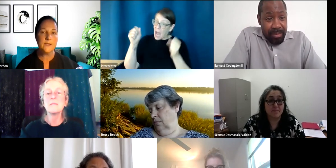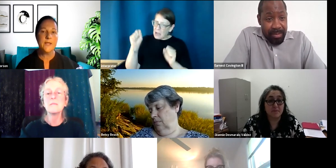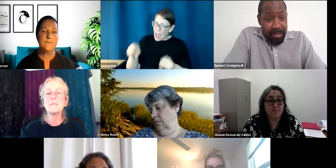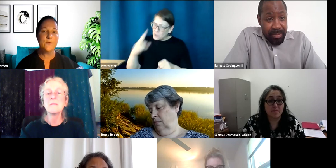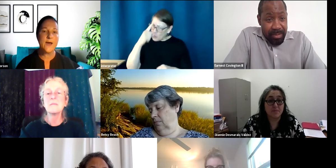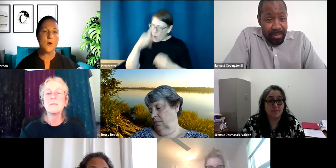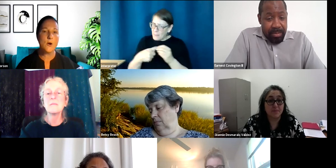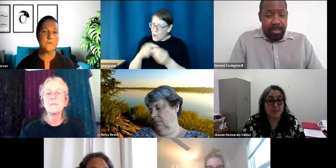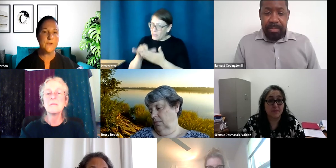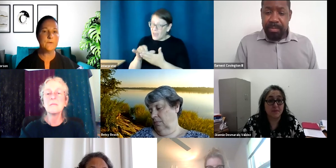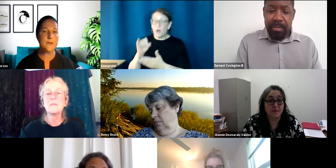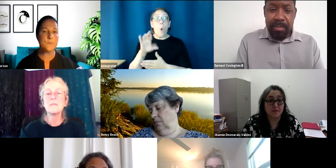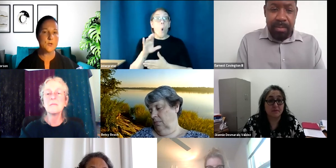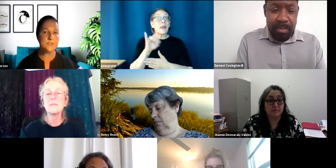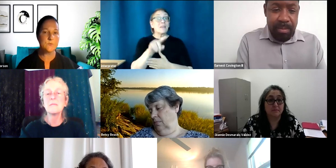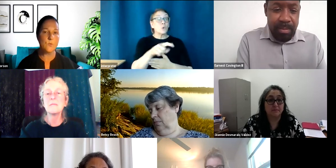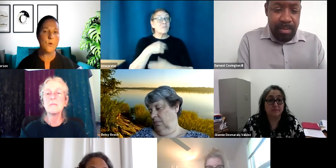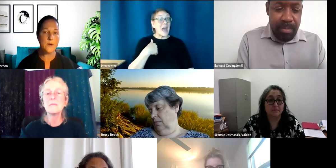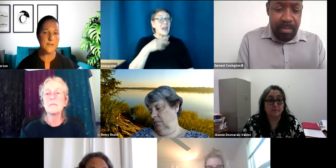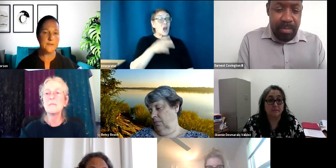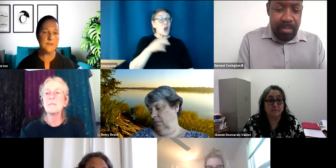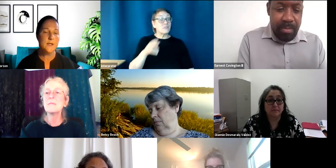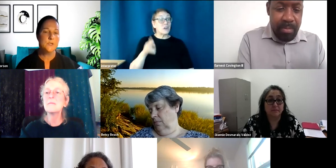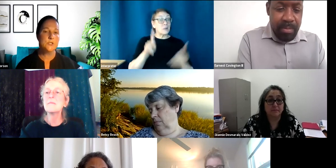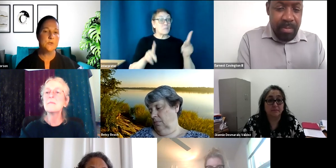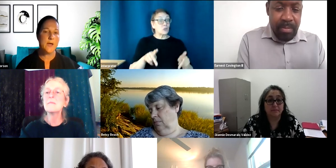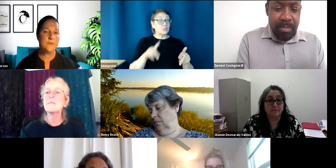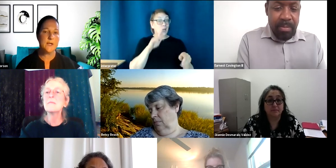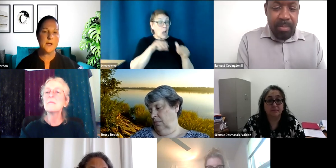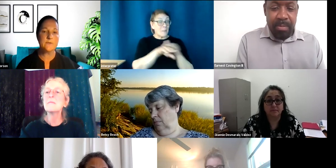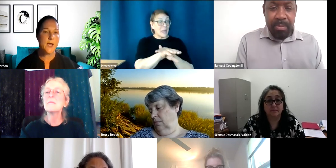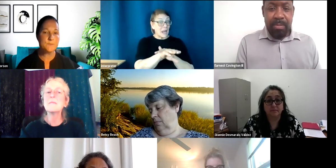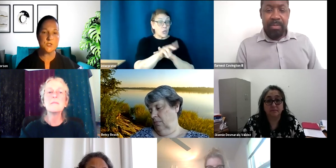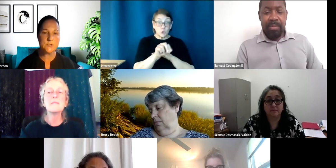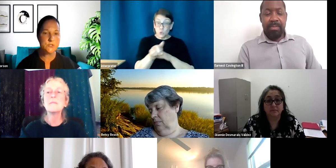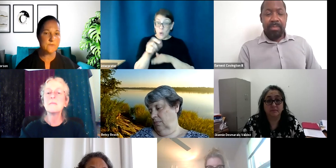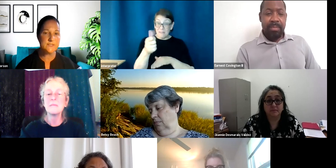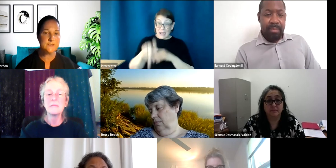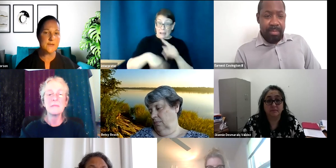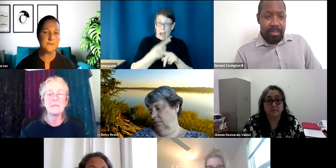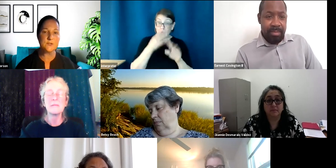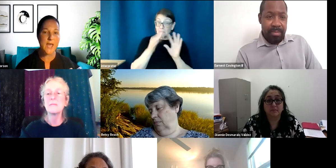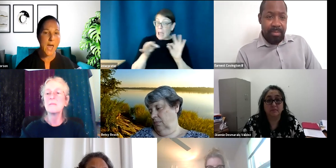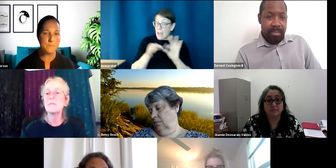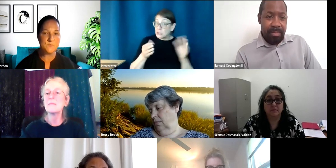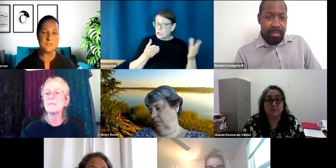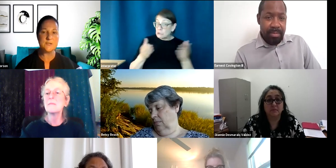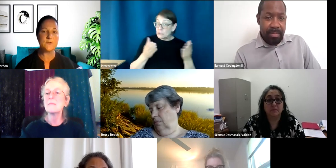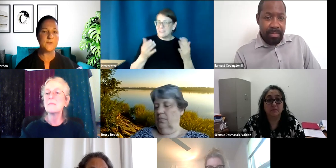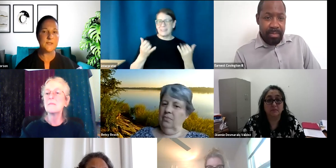if you've had a hard of hearing person walk in, do you have any kind of captioning services now that there's apps and different